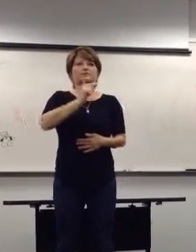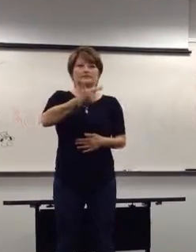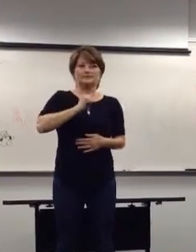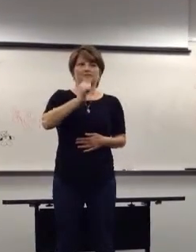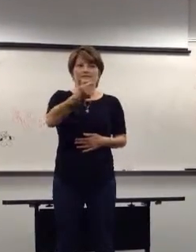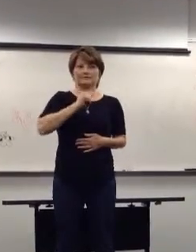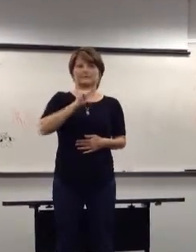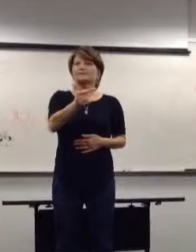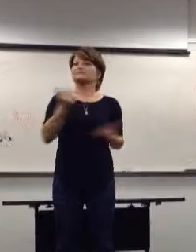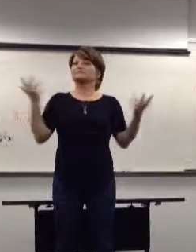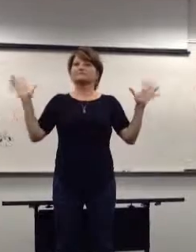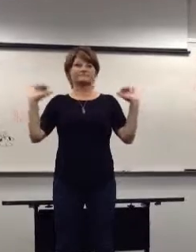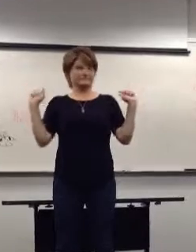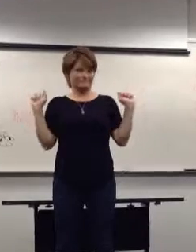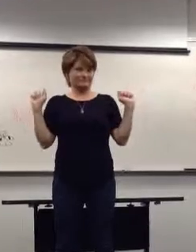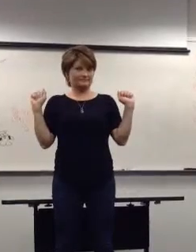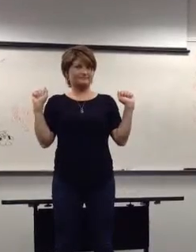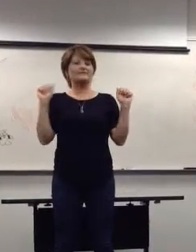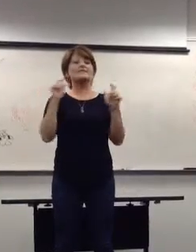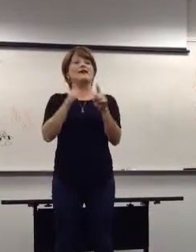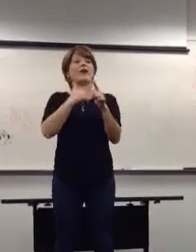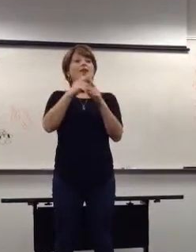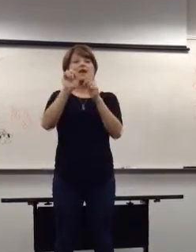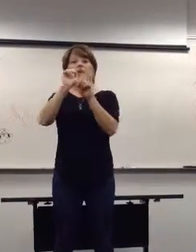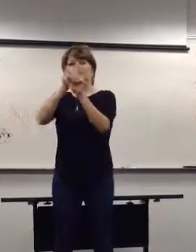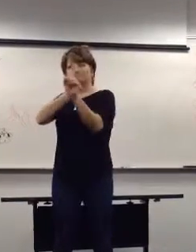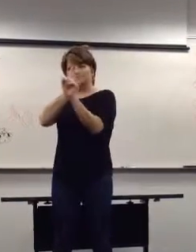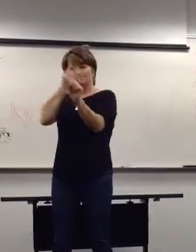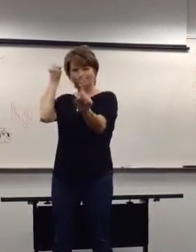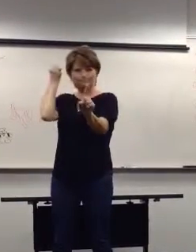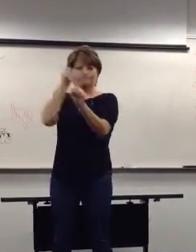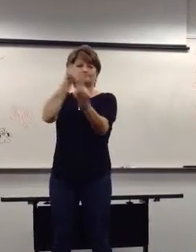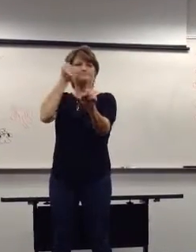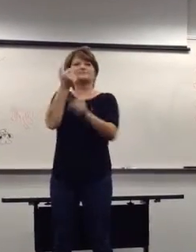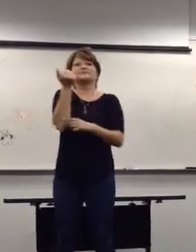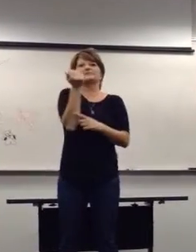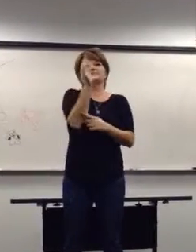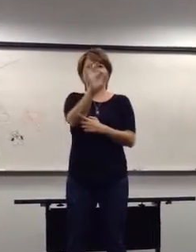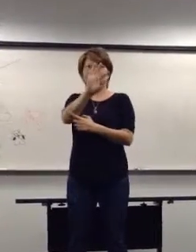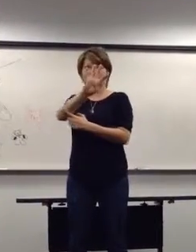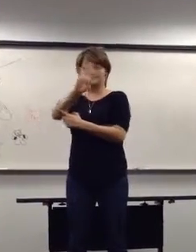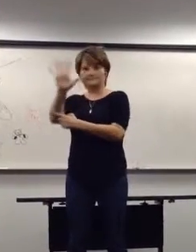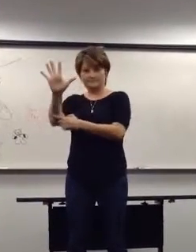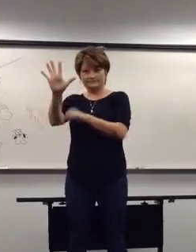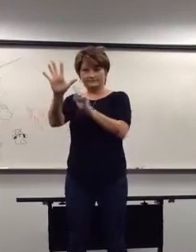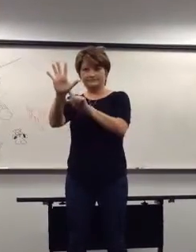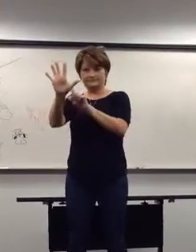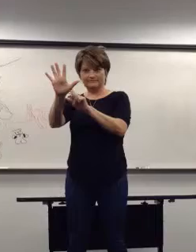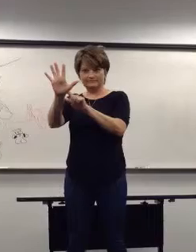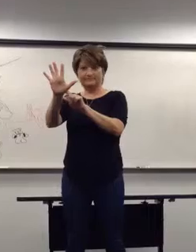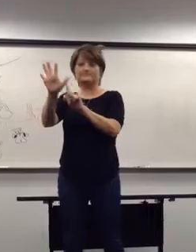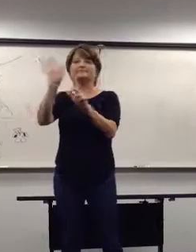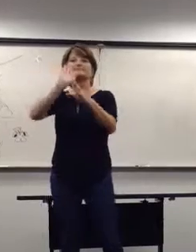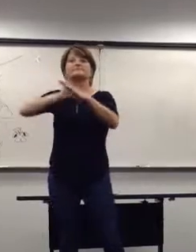For most of the history of interpreting, it's always been spoken language consecutive interpreting. And then, in